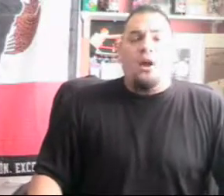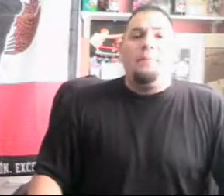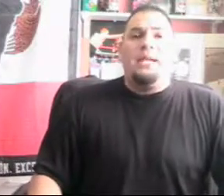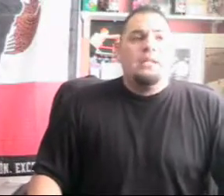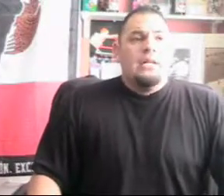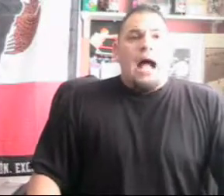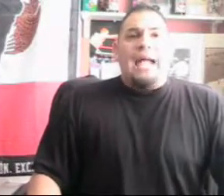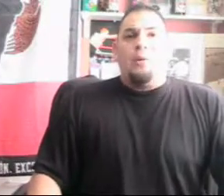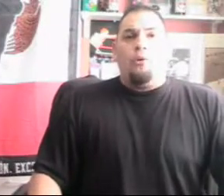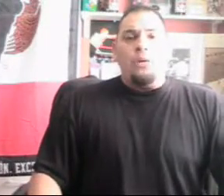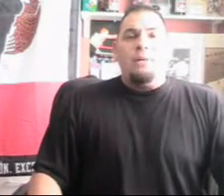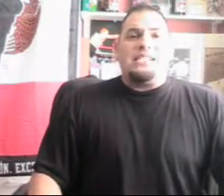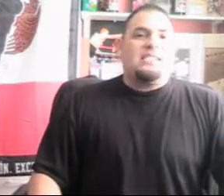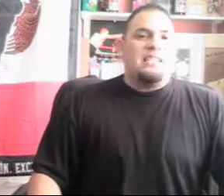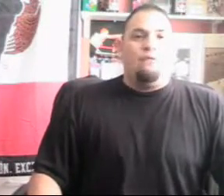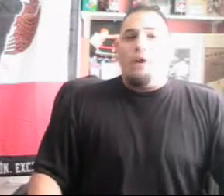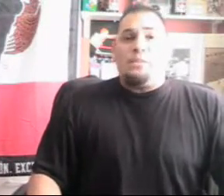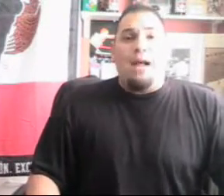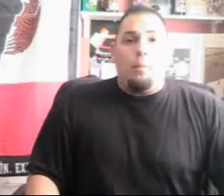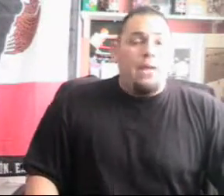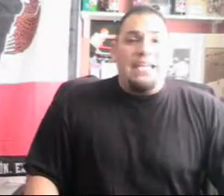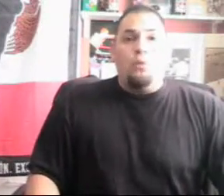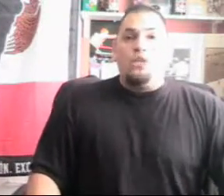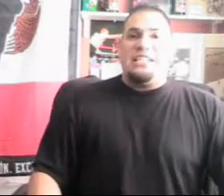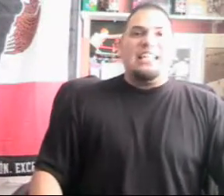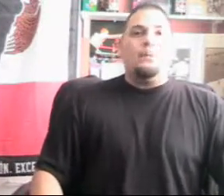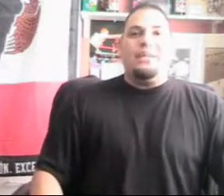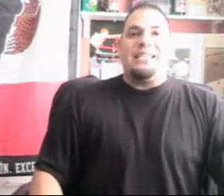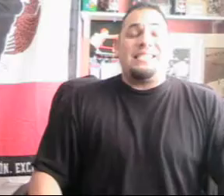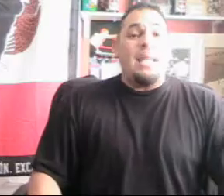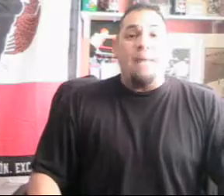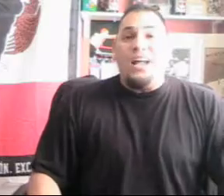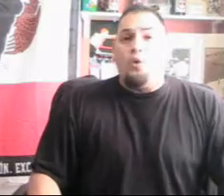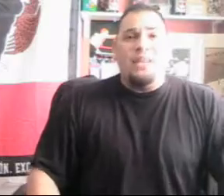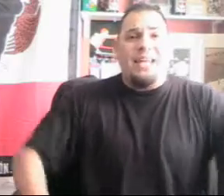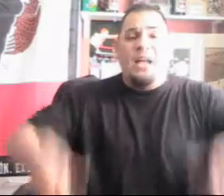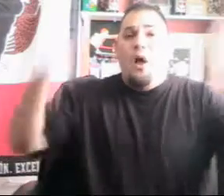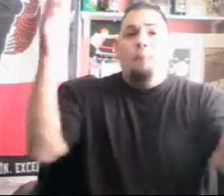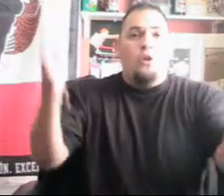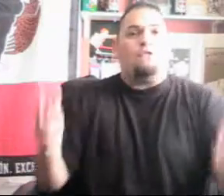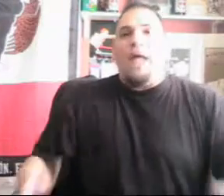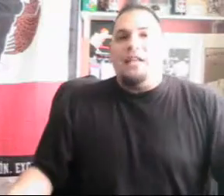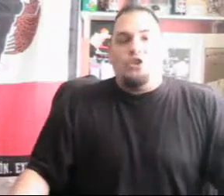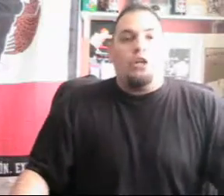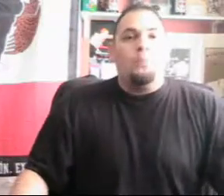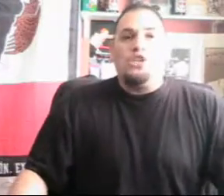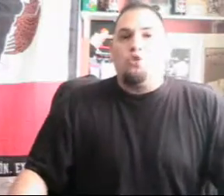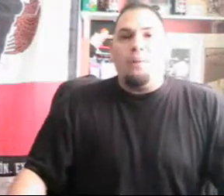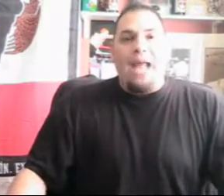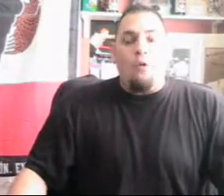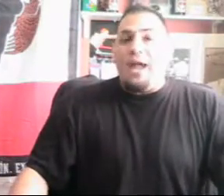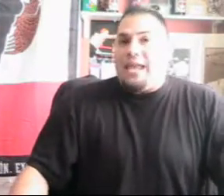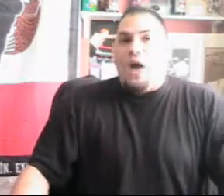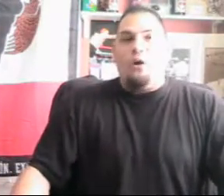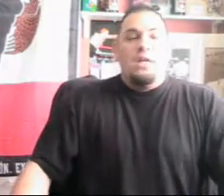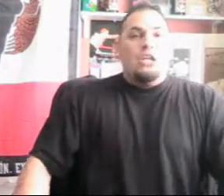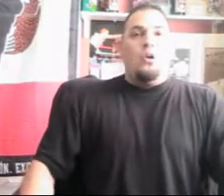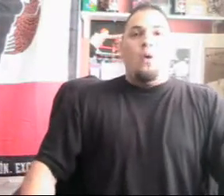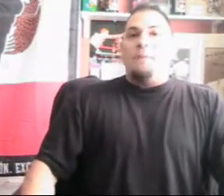I mean, I can pretty much just voice my opinion, which is going to be the same echoing that most fans are going to be screaming out right now, you know, while I'm